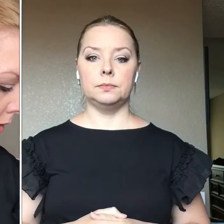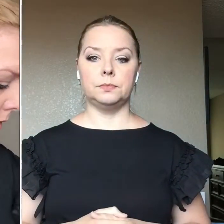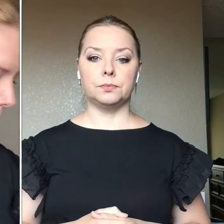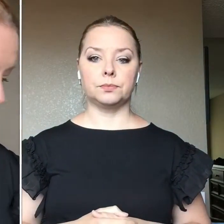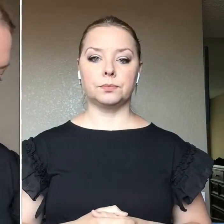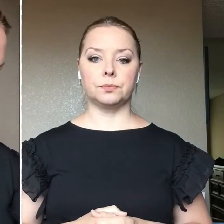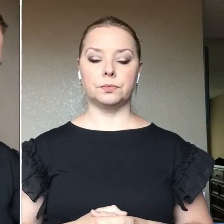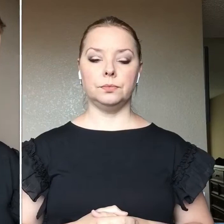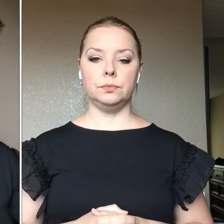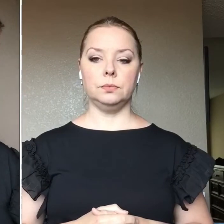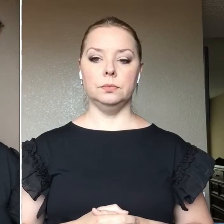And I need